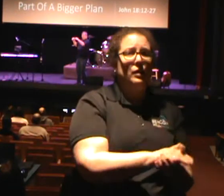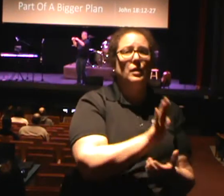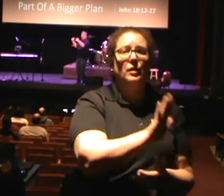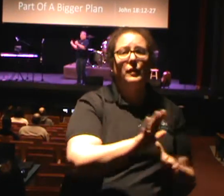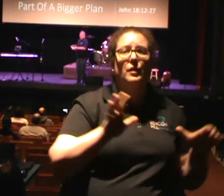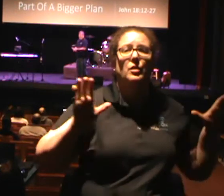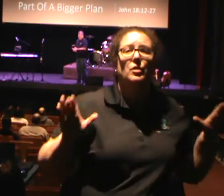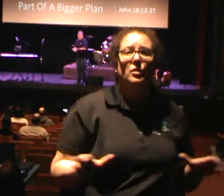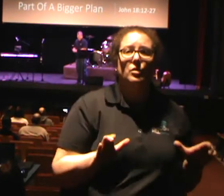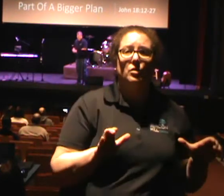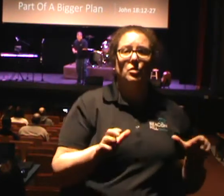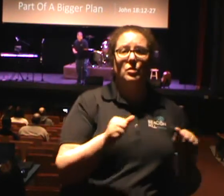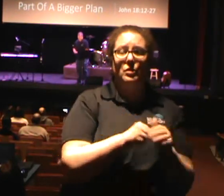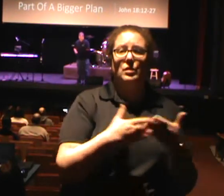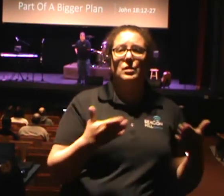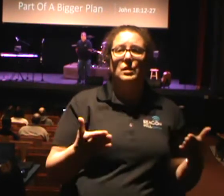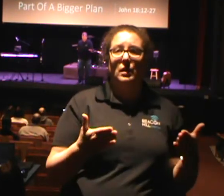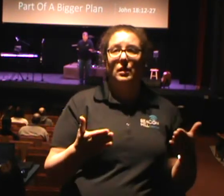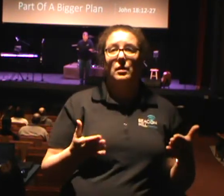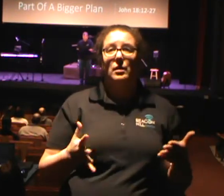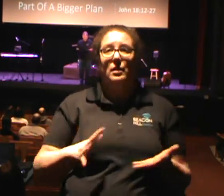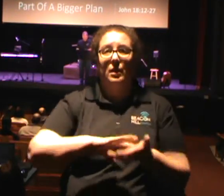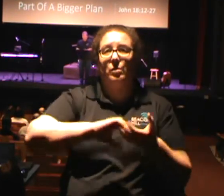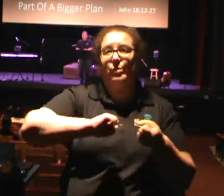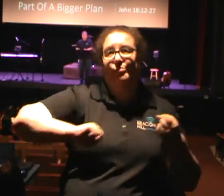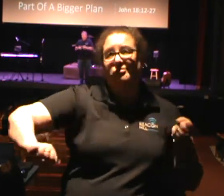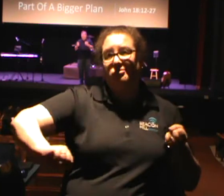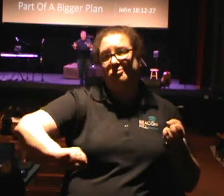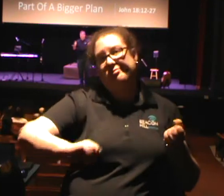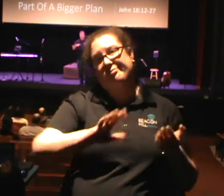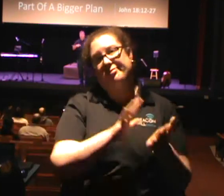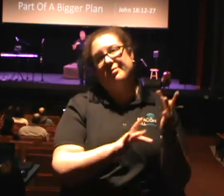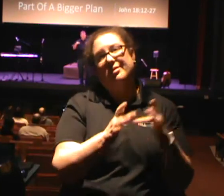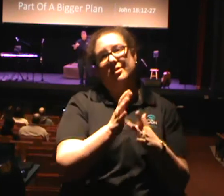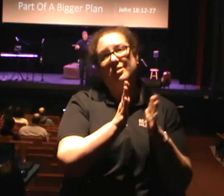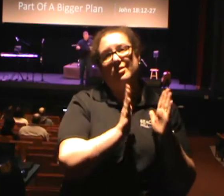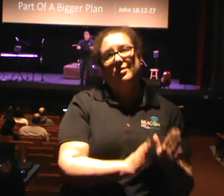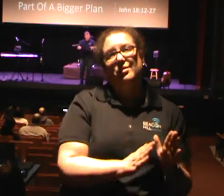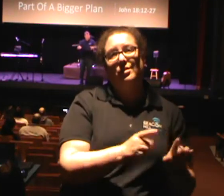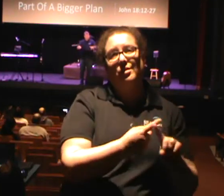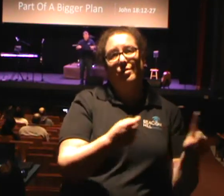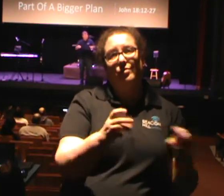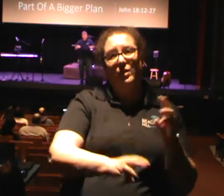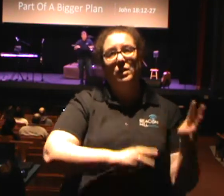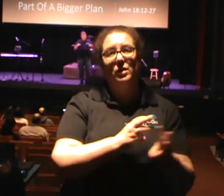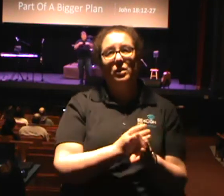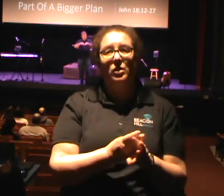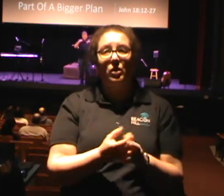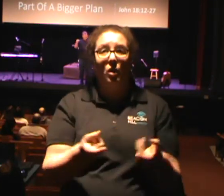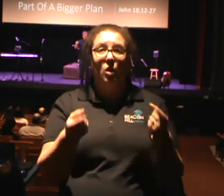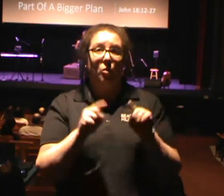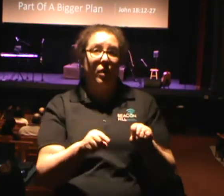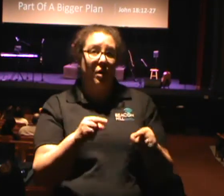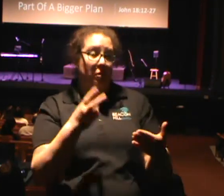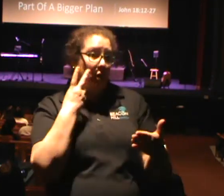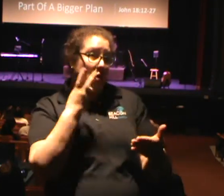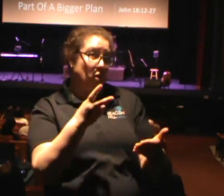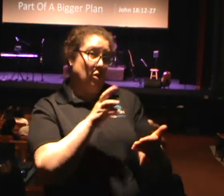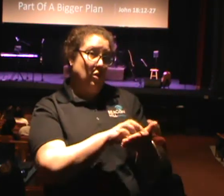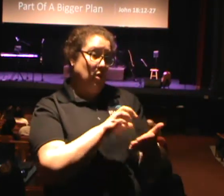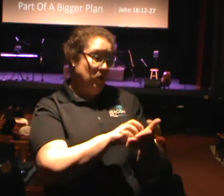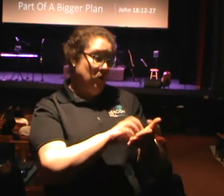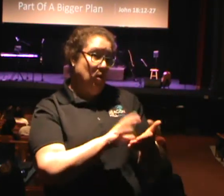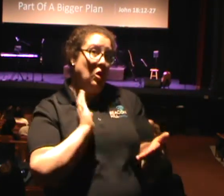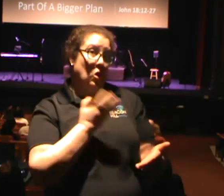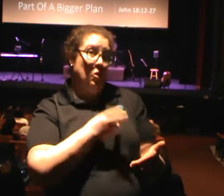that are going to eradicate Christianity from this world. You know, when you look at this passage, we see people who think